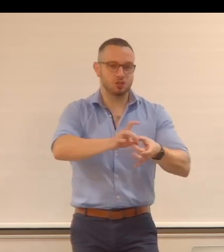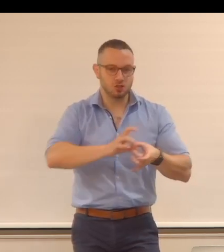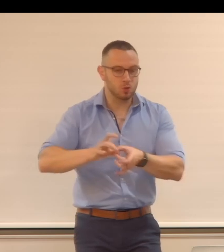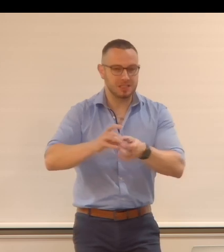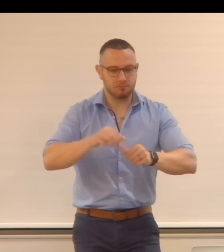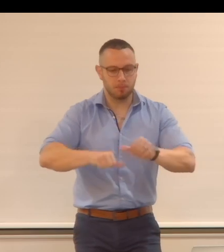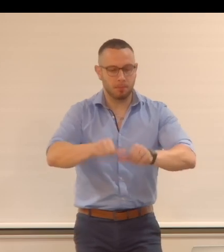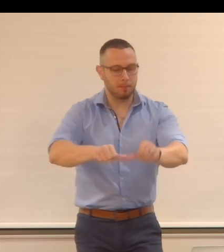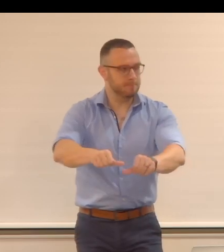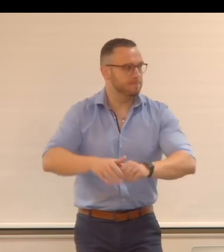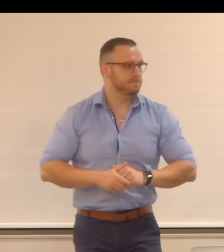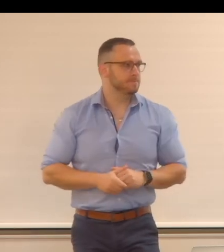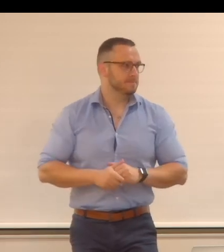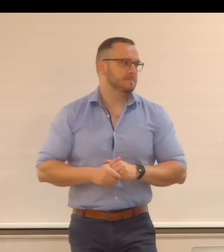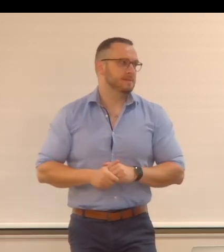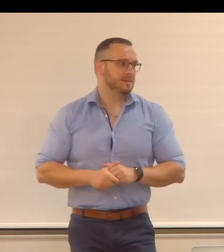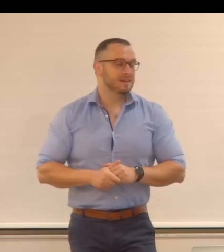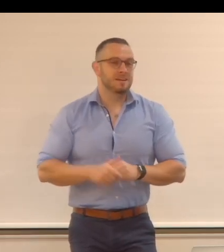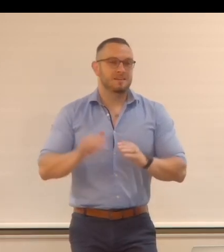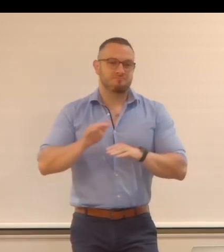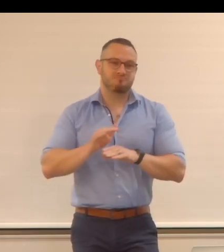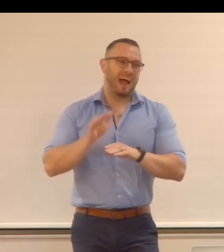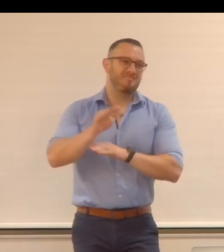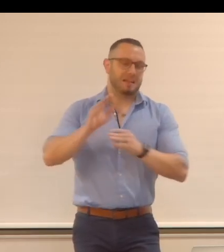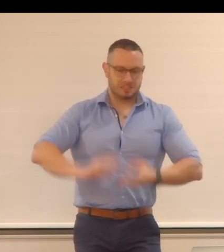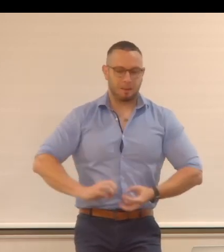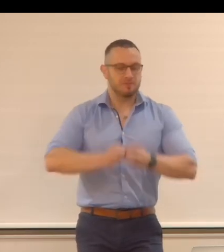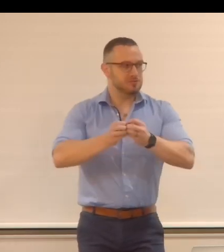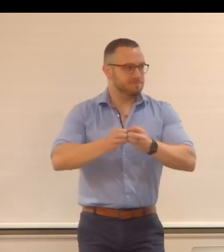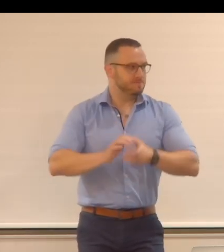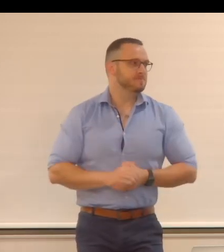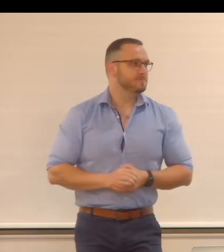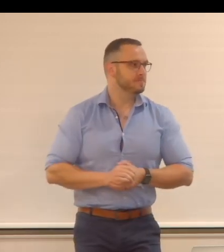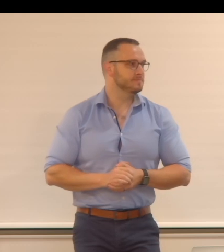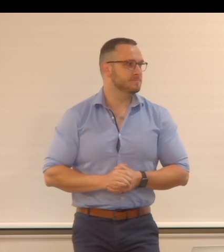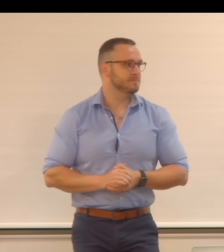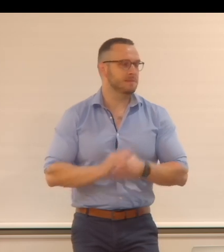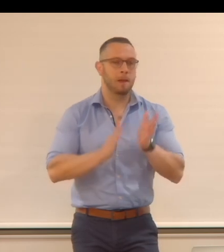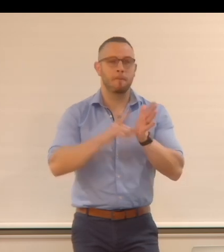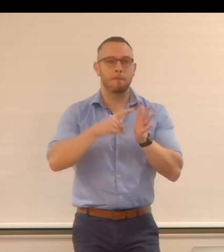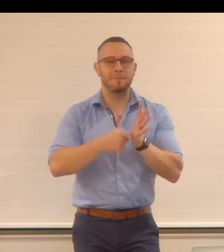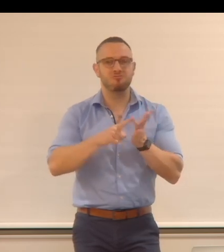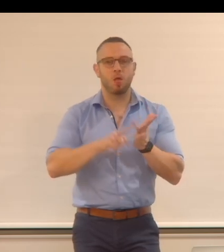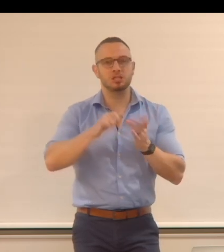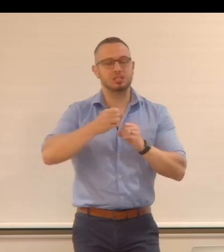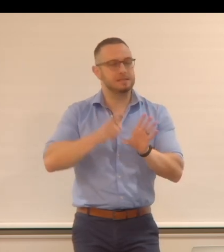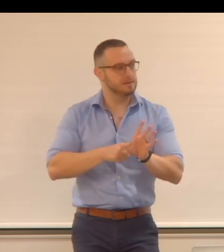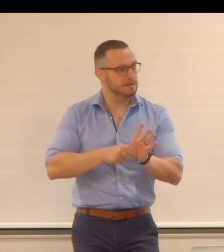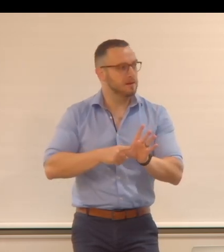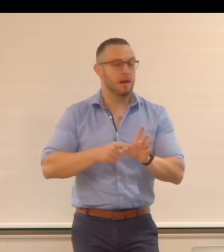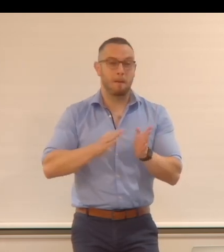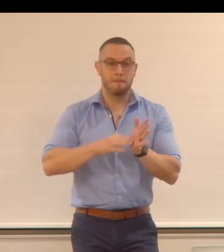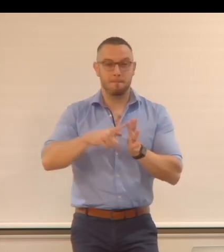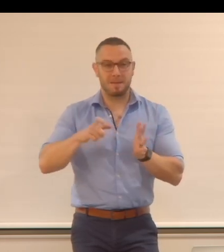processes. Advanced manufacturing. Metrology, micro